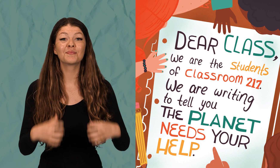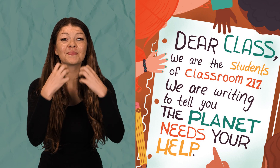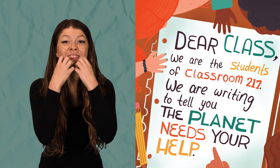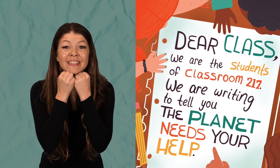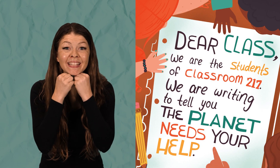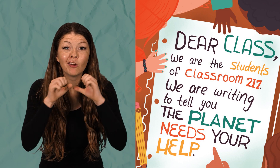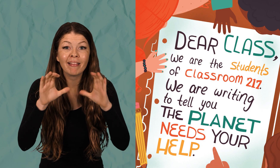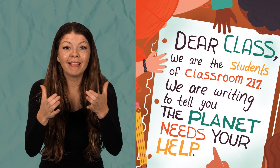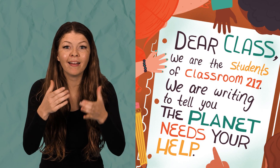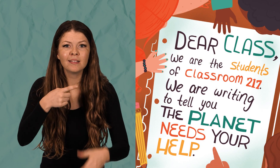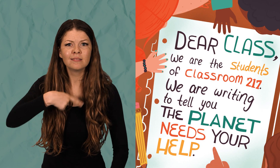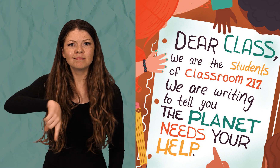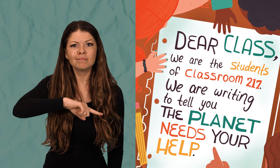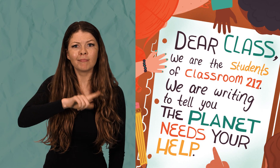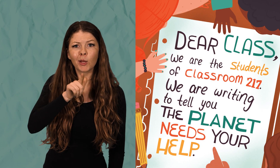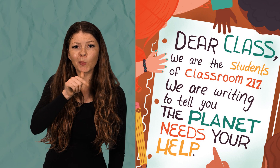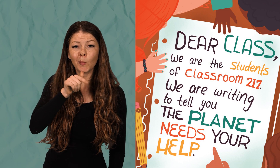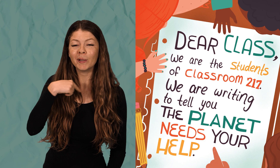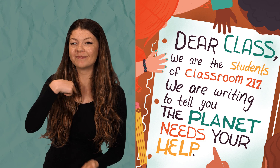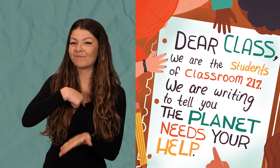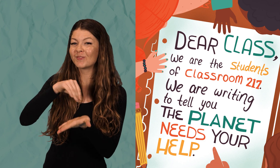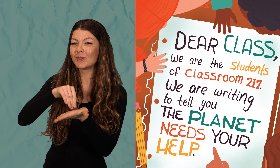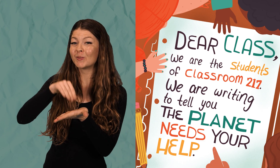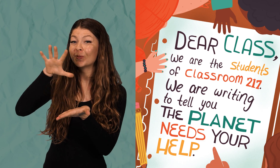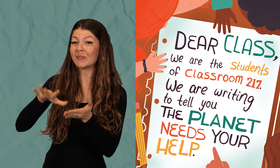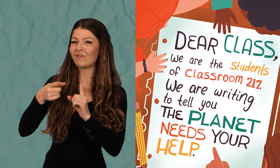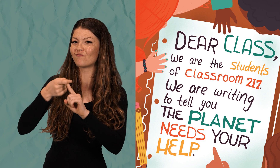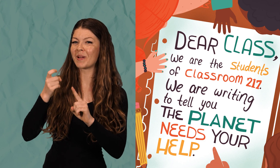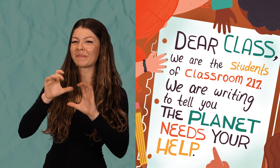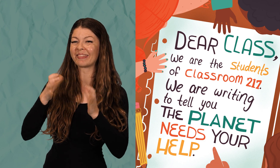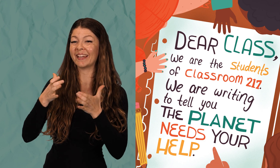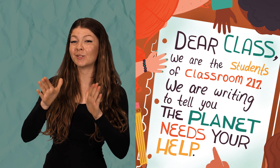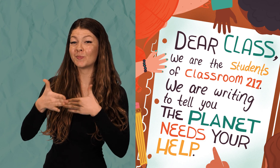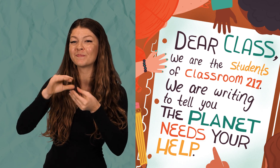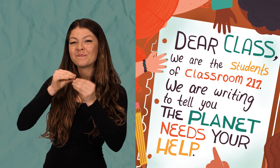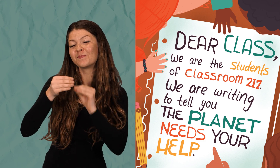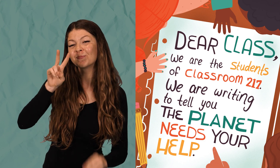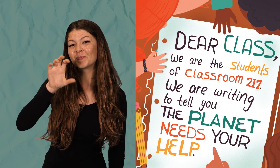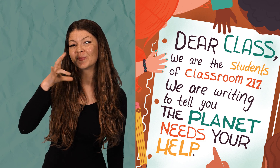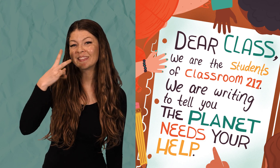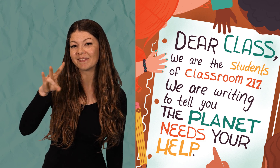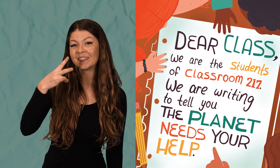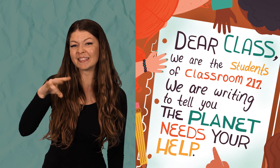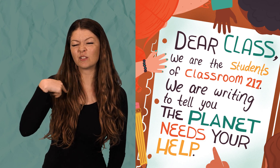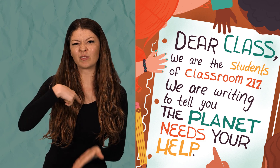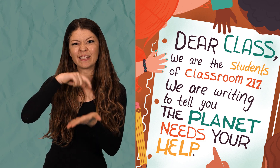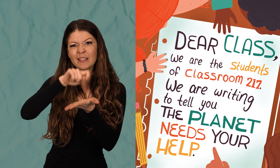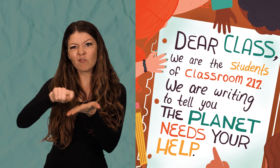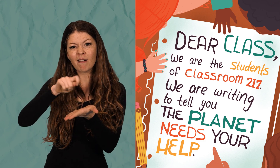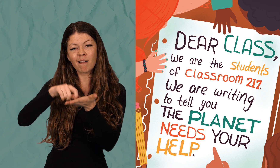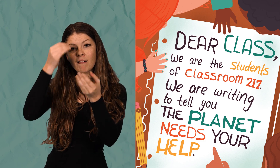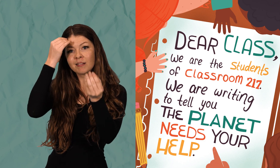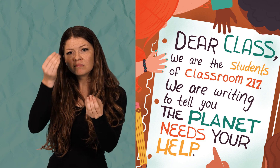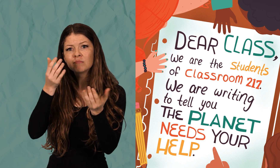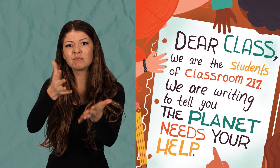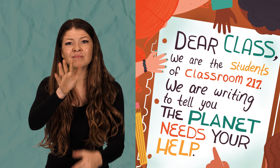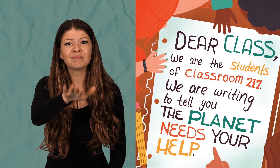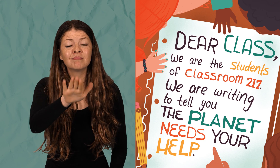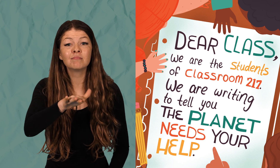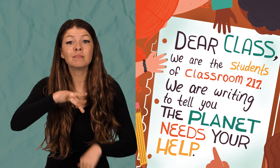Dear Class, we are the students of Classroom 217. We are writing to tell you